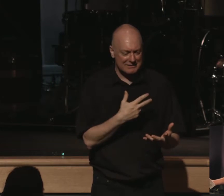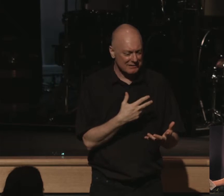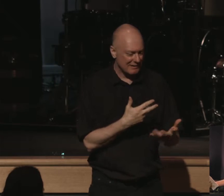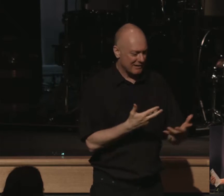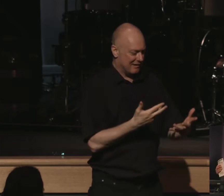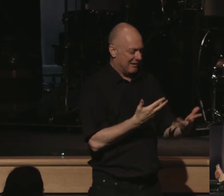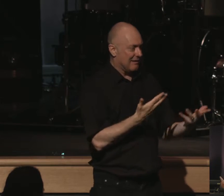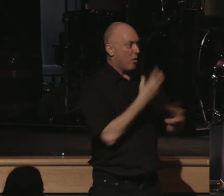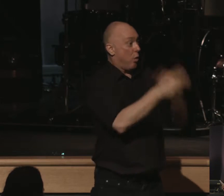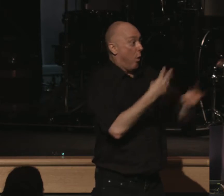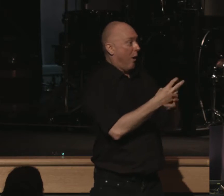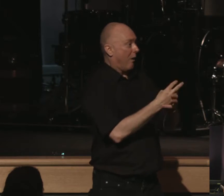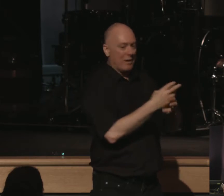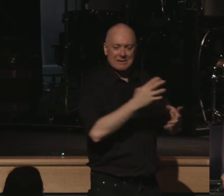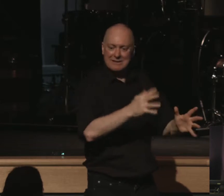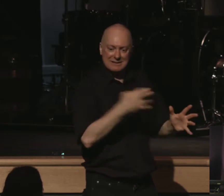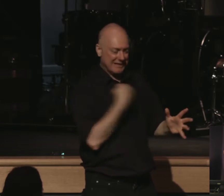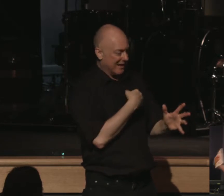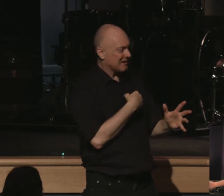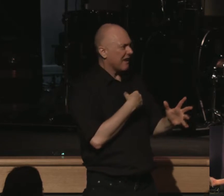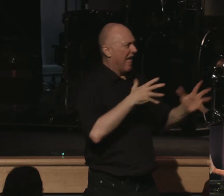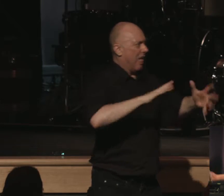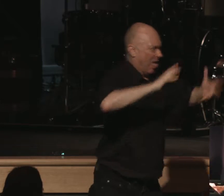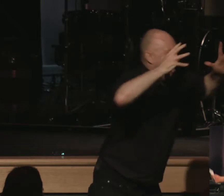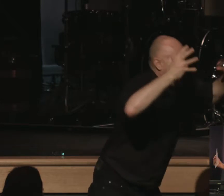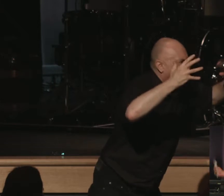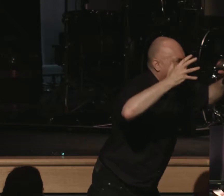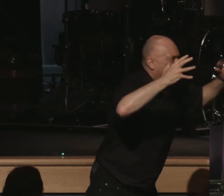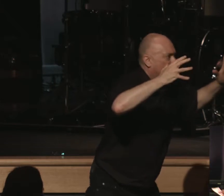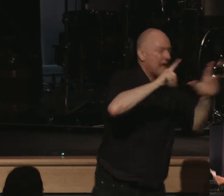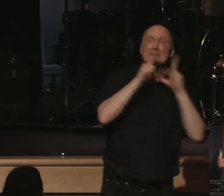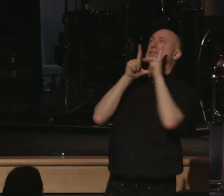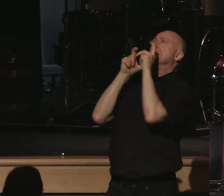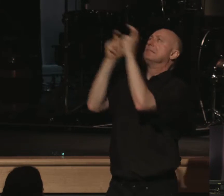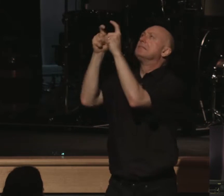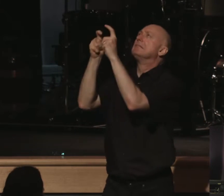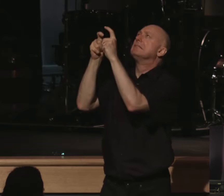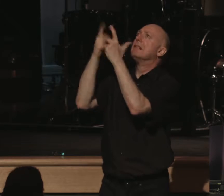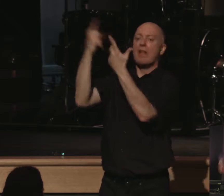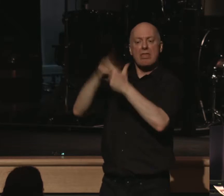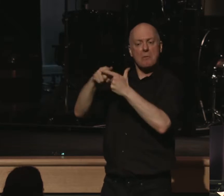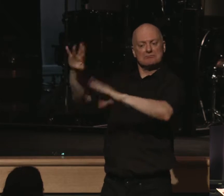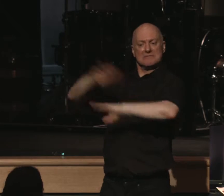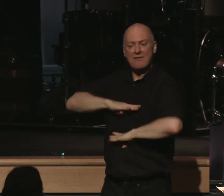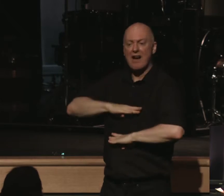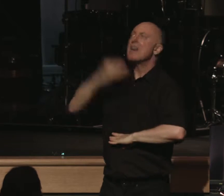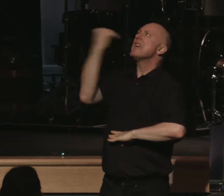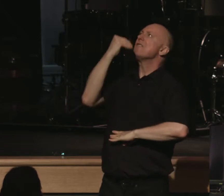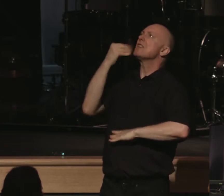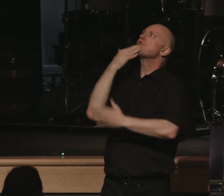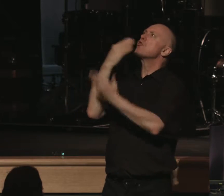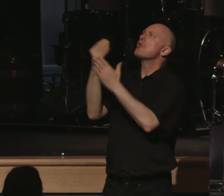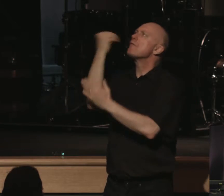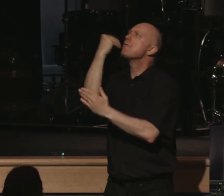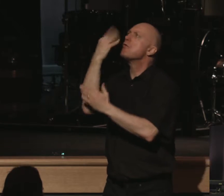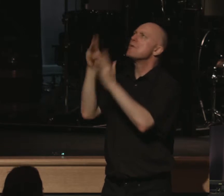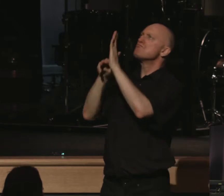love affair that we have with this world, and to run to the Lord who will satisfy. He wants to feed us with the good food. He wants to build us up in maturity